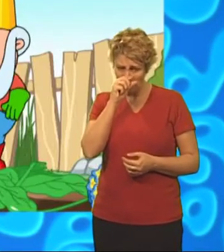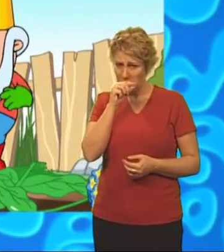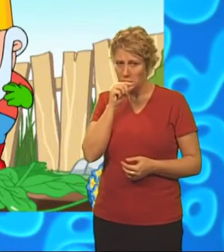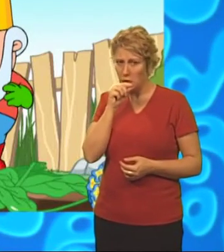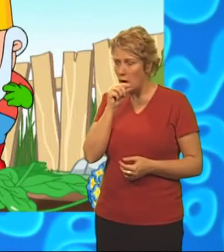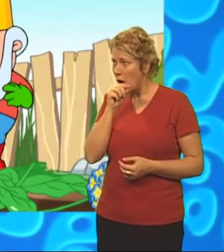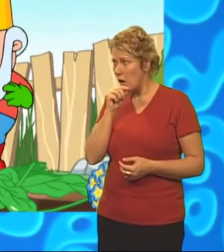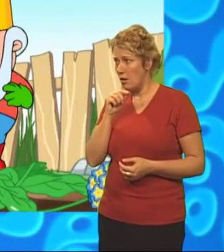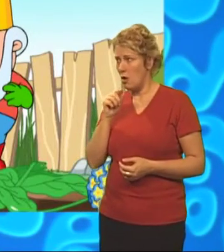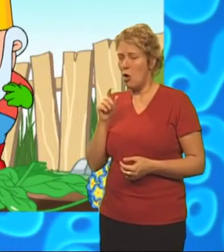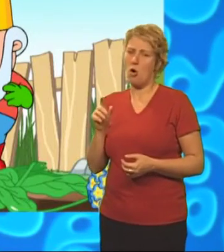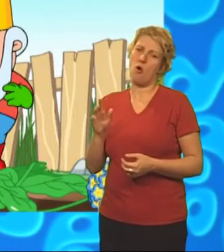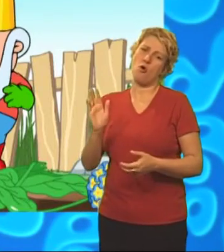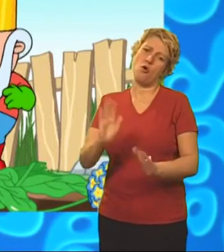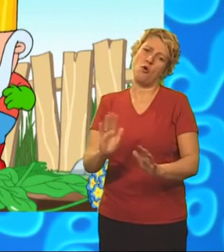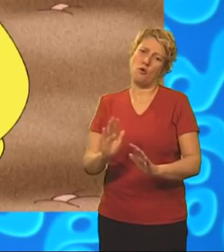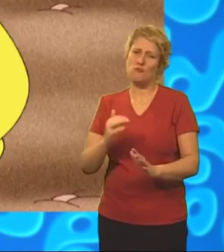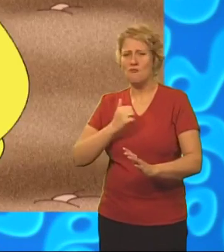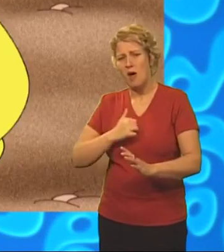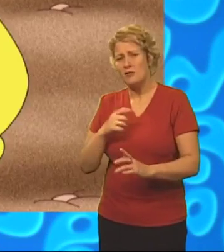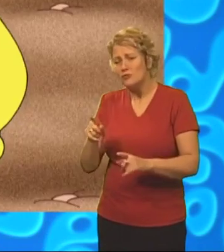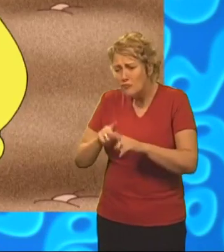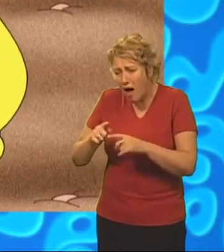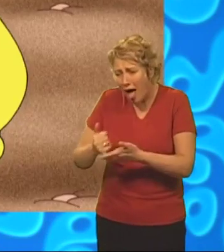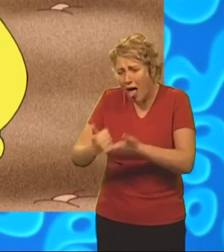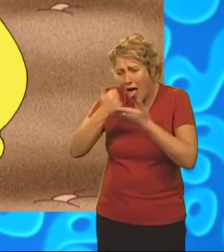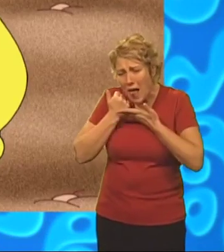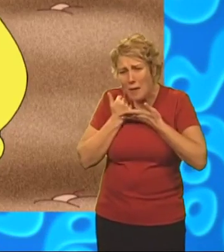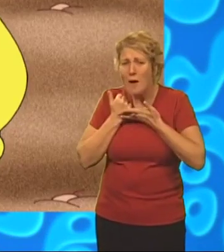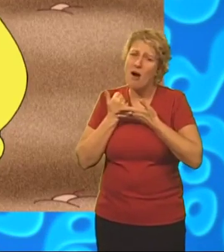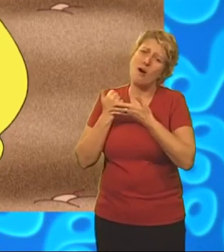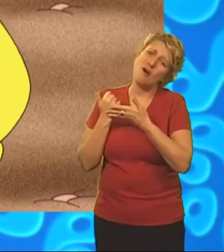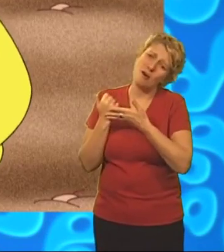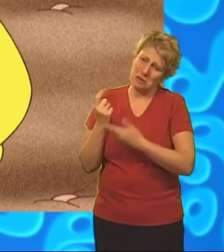Oh, dear. I'm sorry. You were only trying to help.